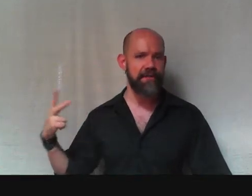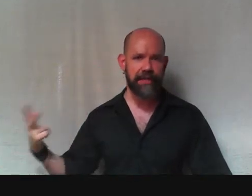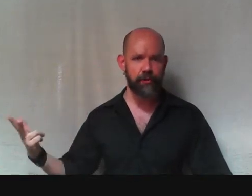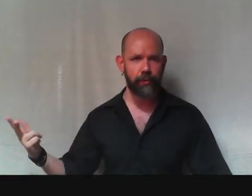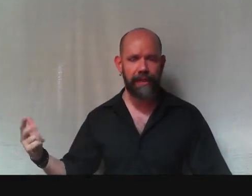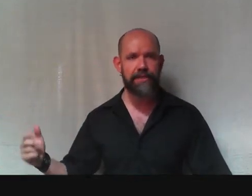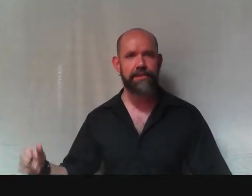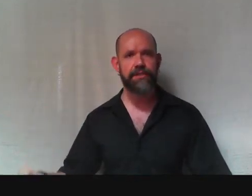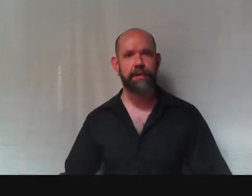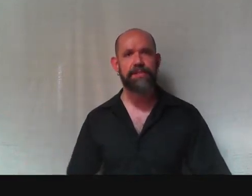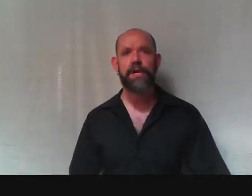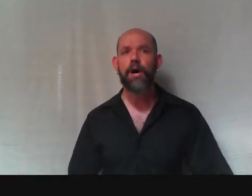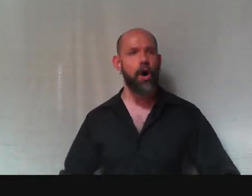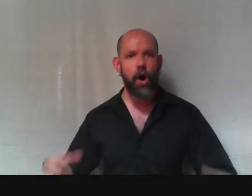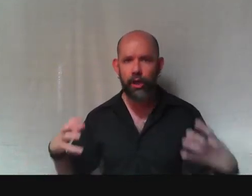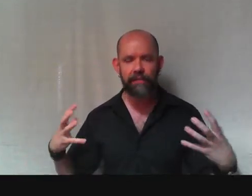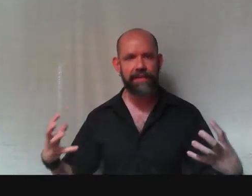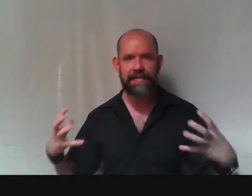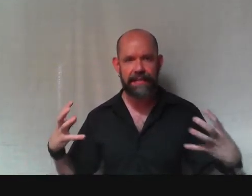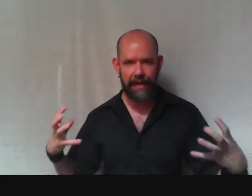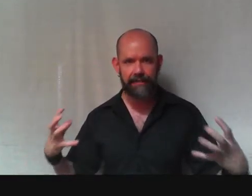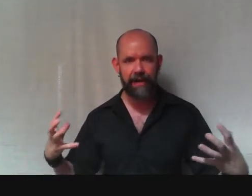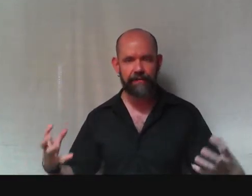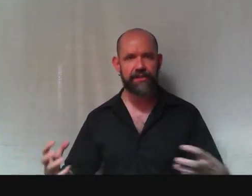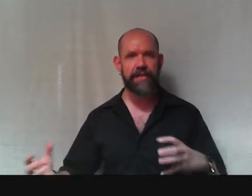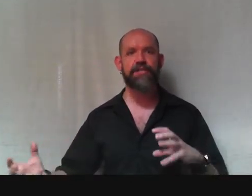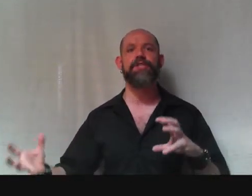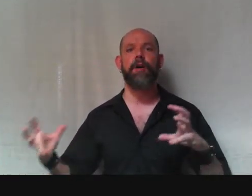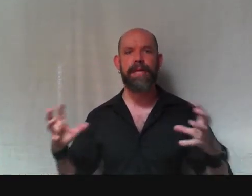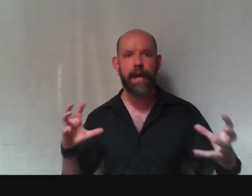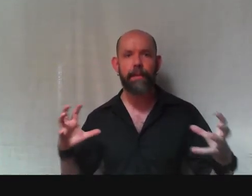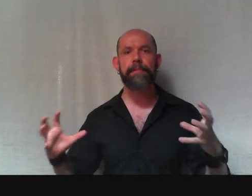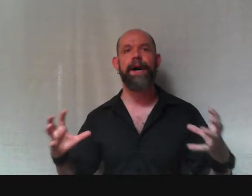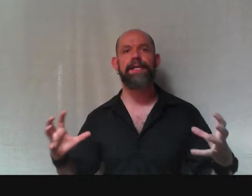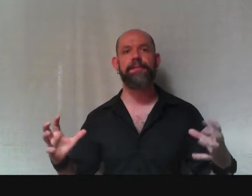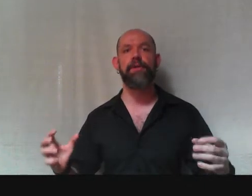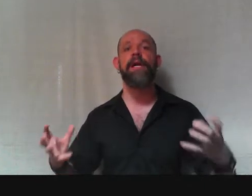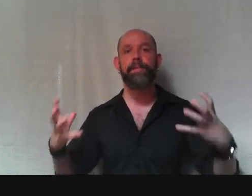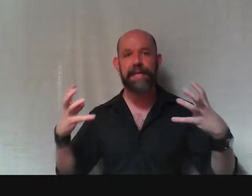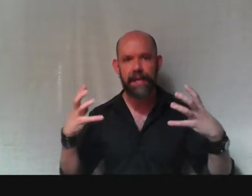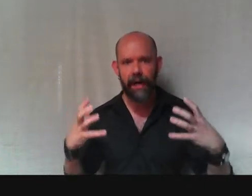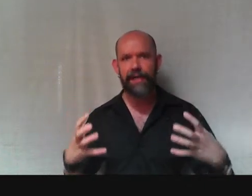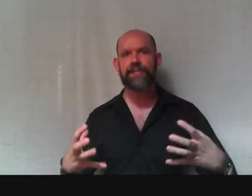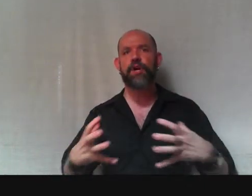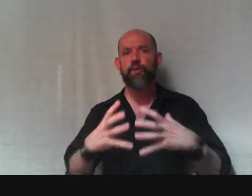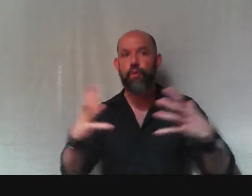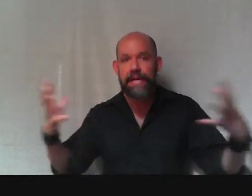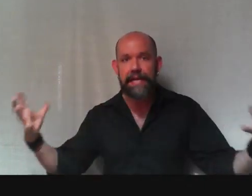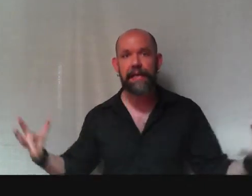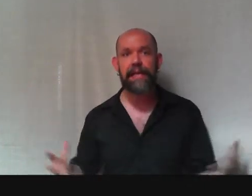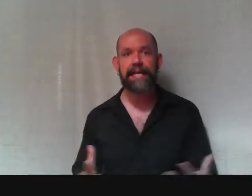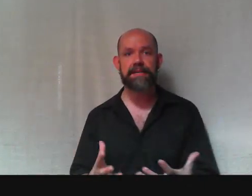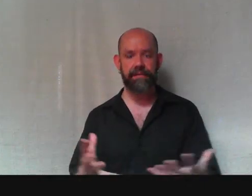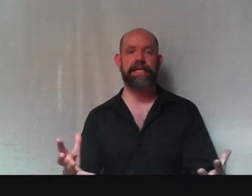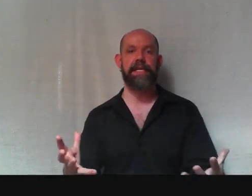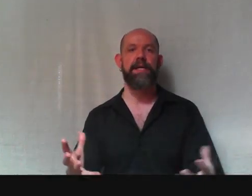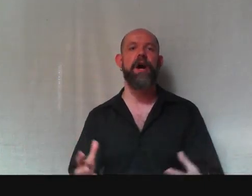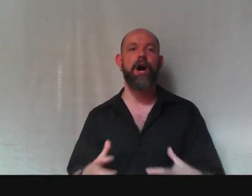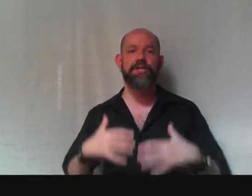sexual relationships, all of these kinds of conversations are becoming possible because we collectively are